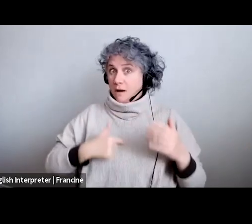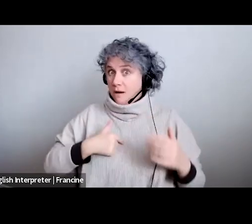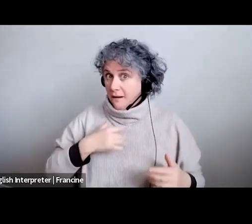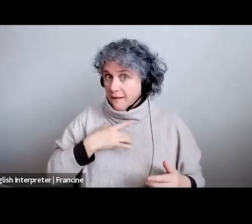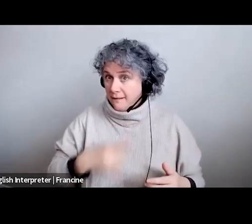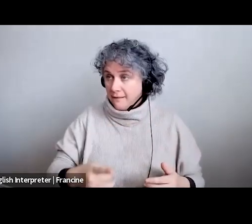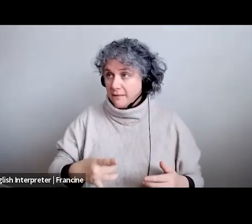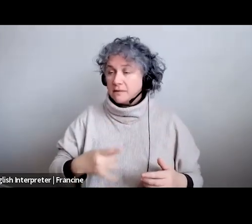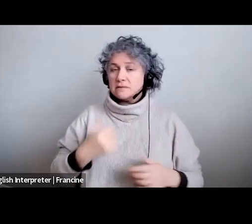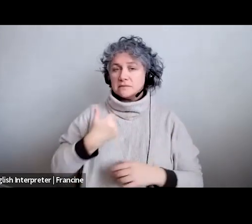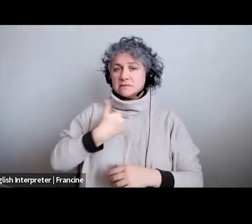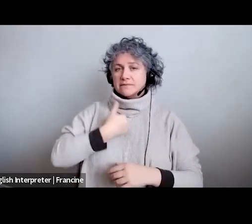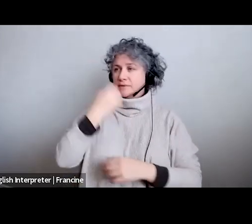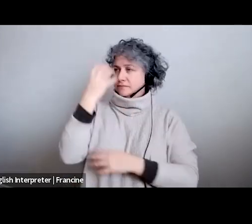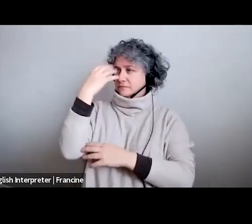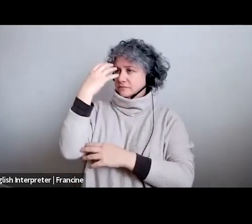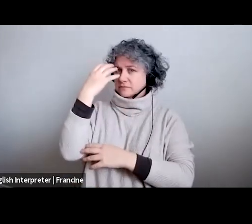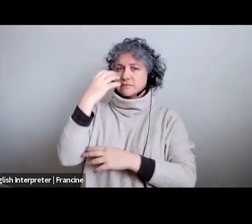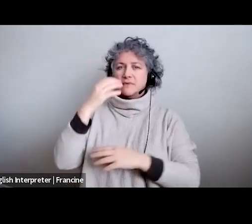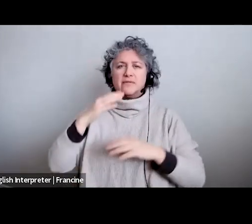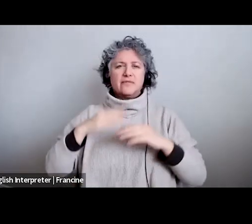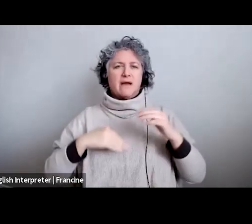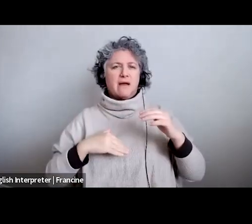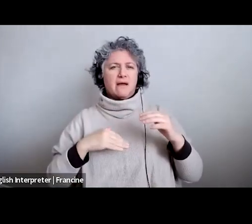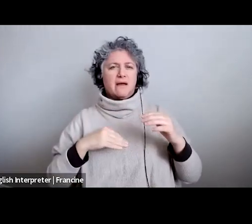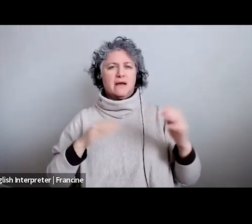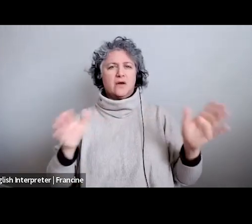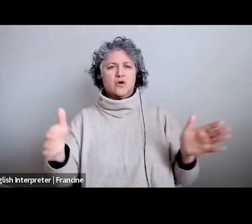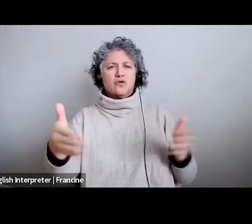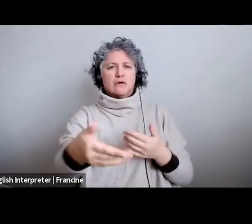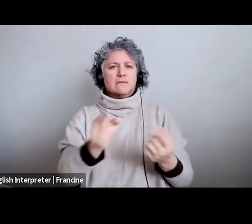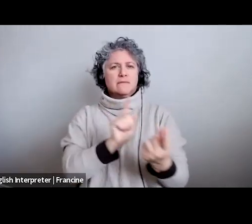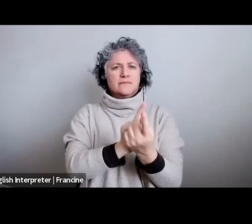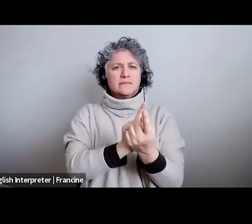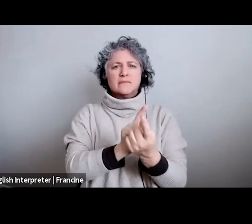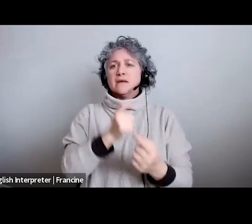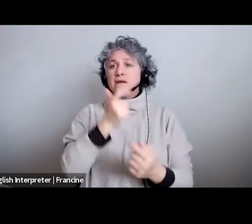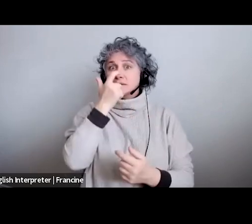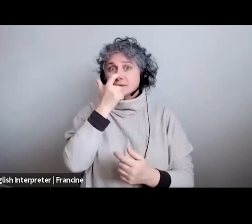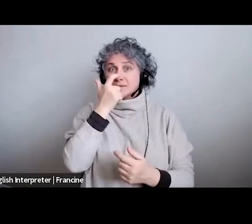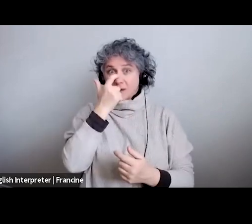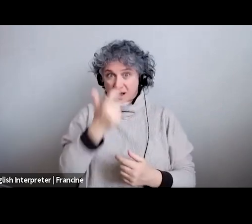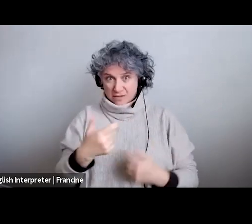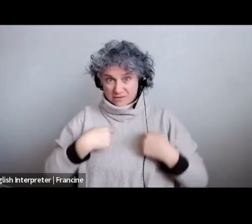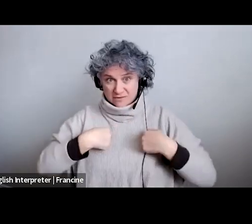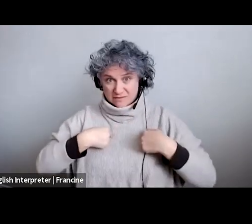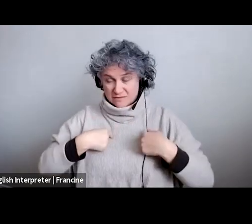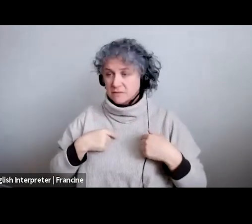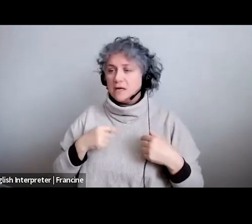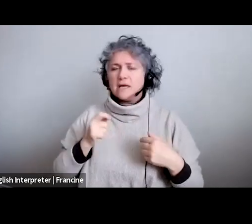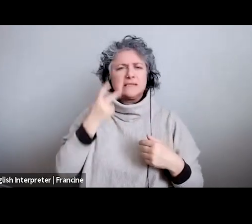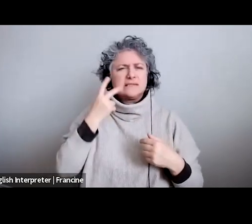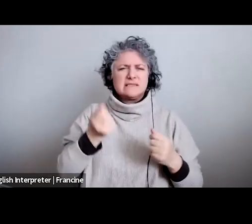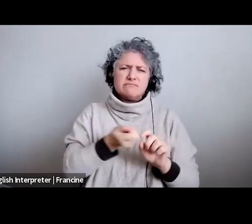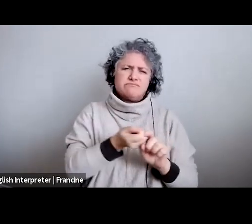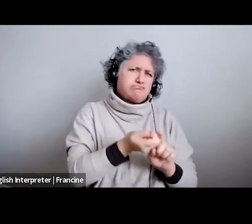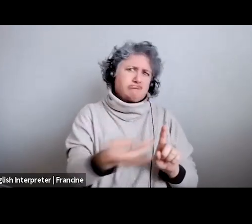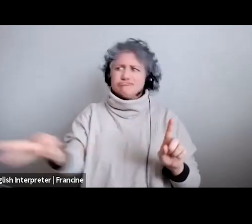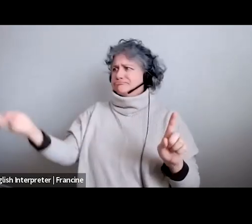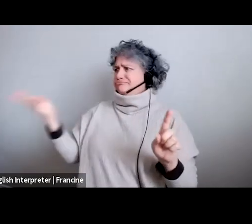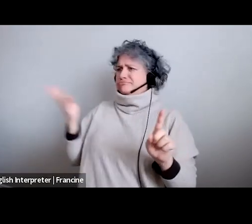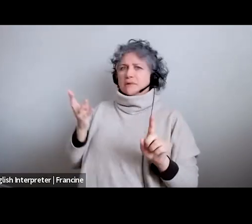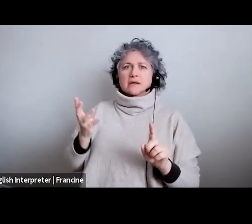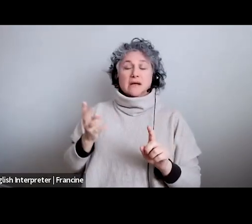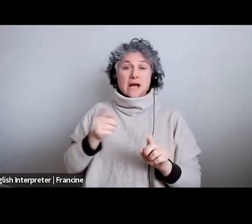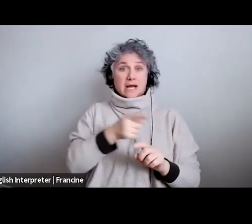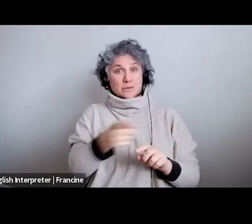the self-tape versus just being in the room is that i can see so many more people many many more people and also you're sending me your